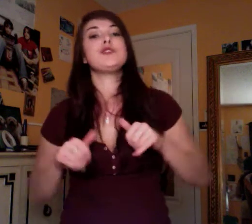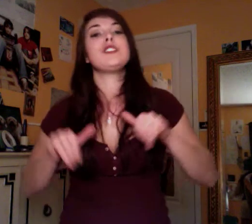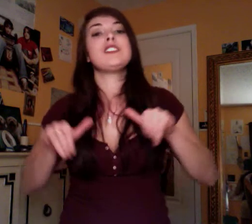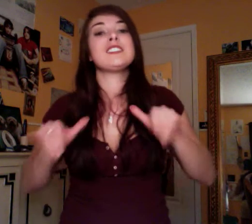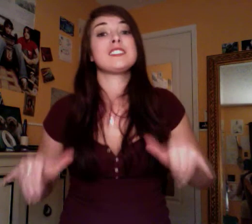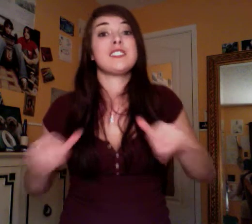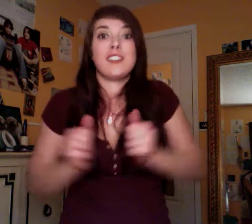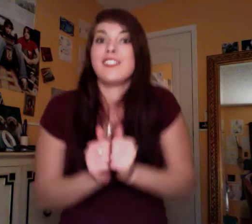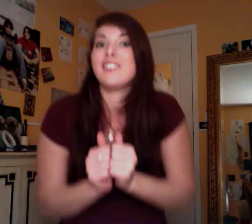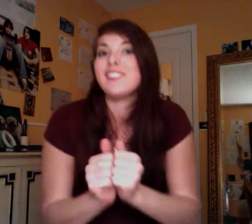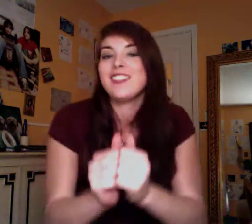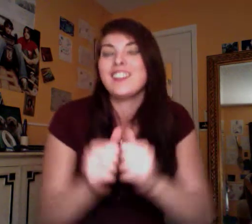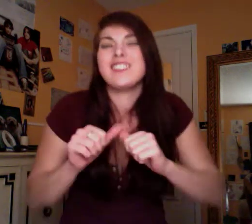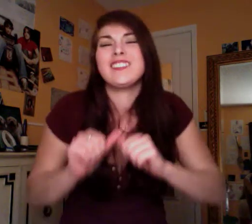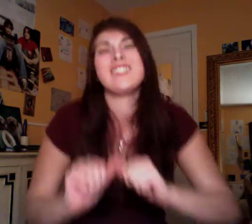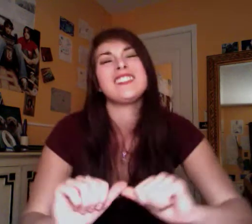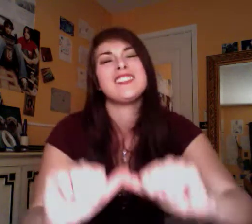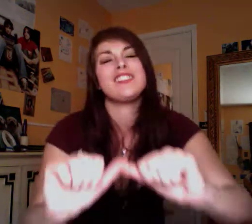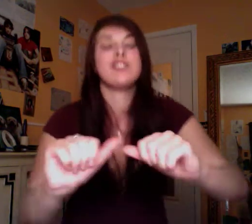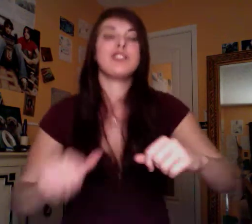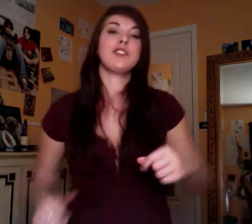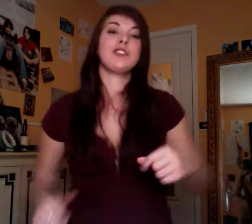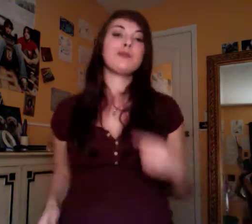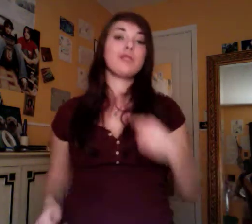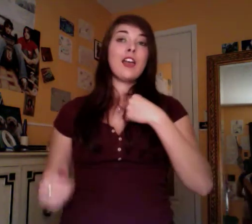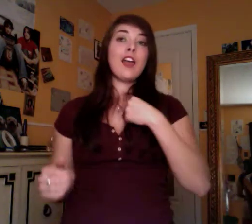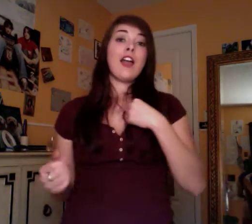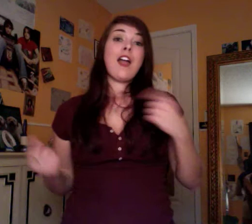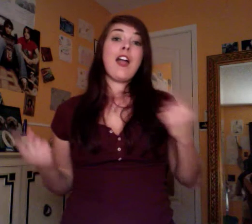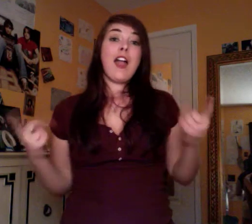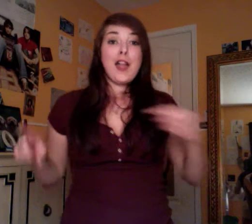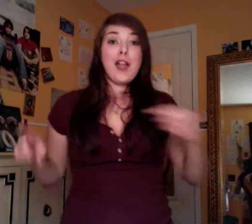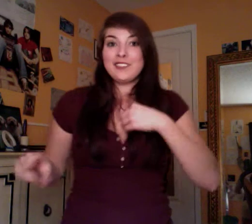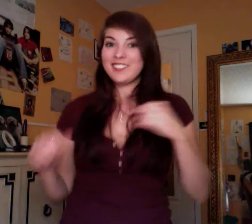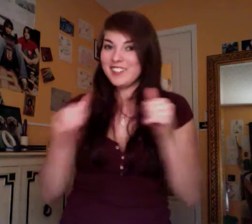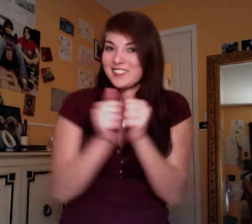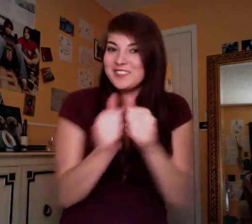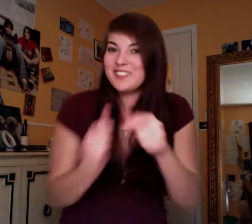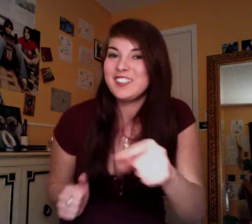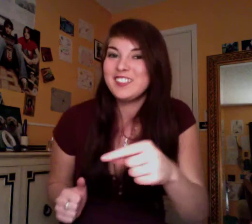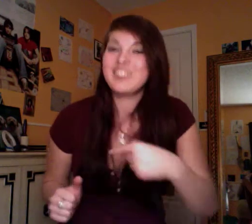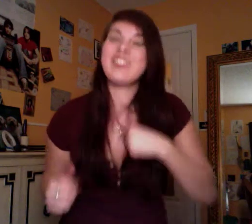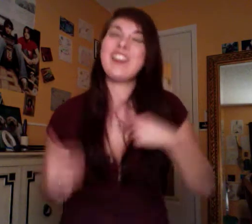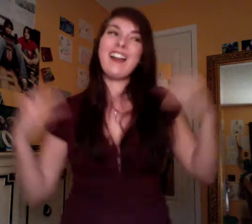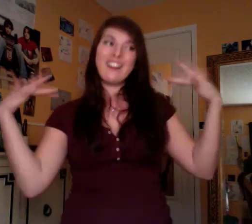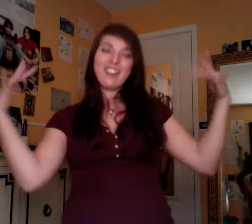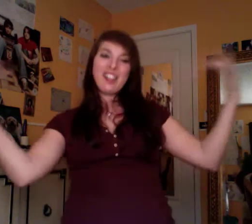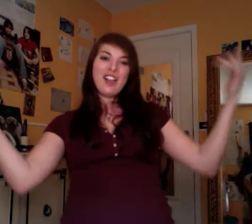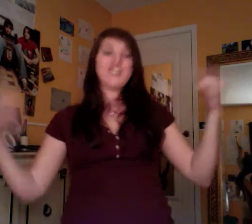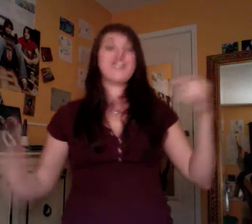hope to, stay right close to, cause you make me shine, and I don't wanna place bets,